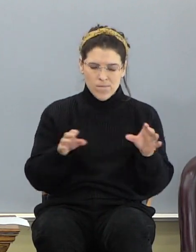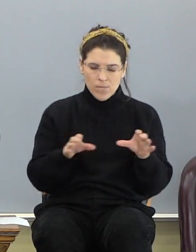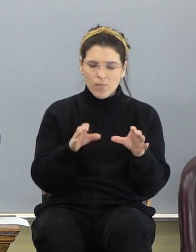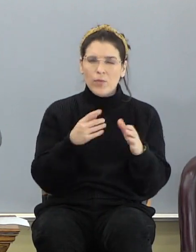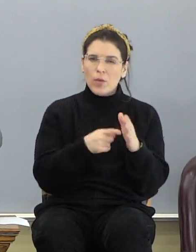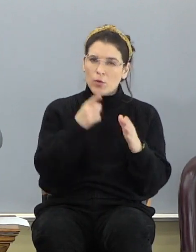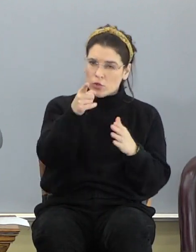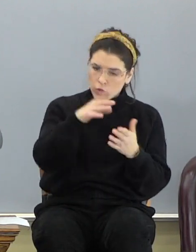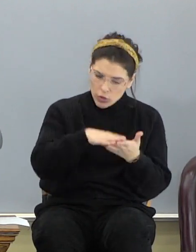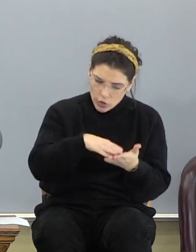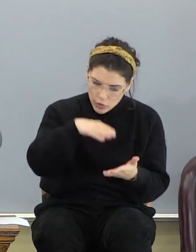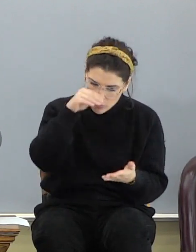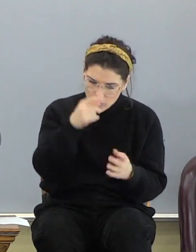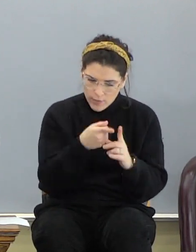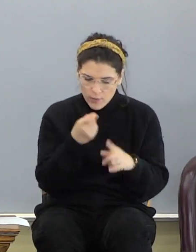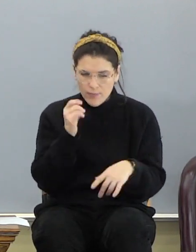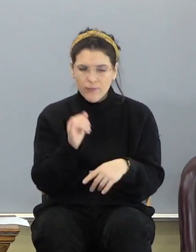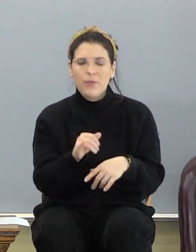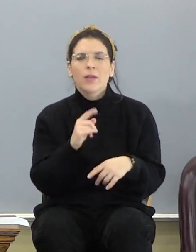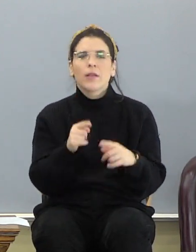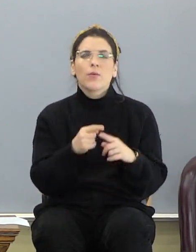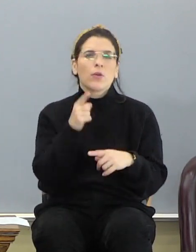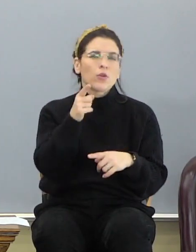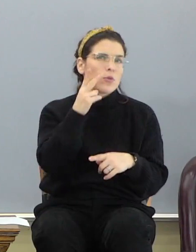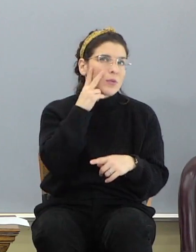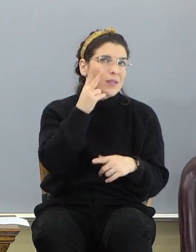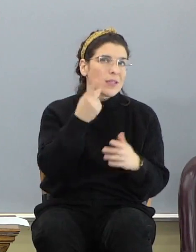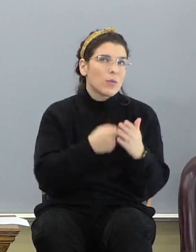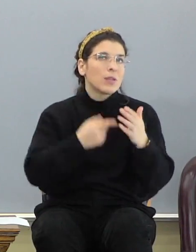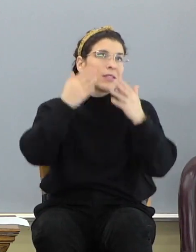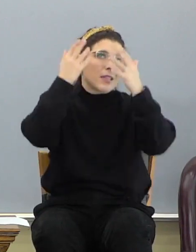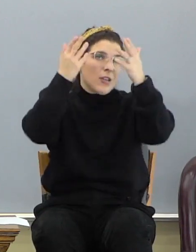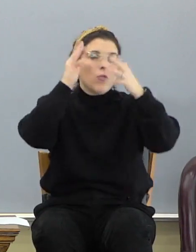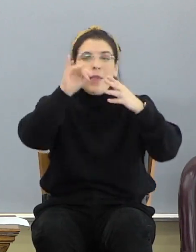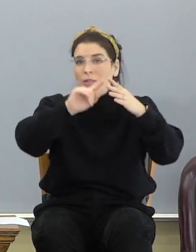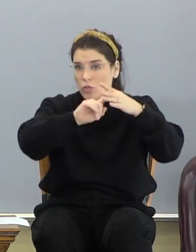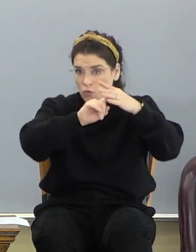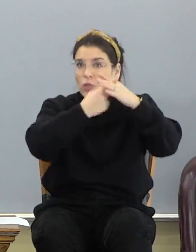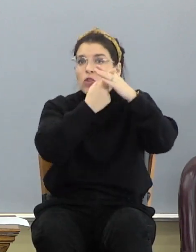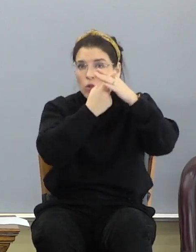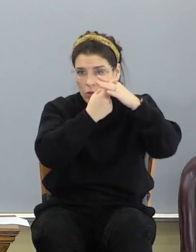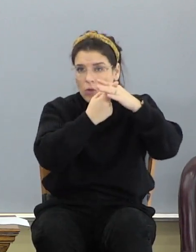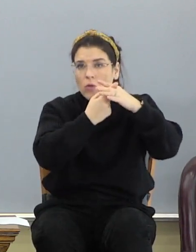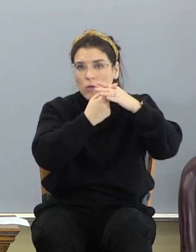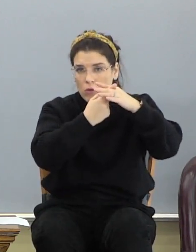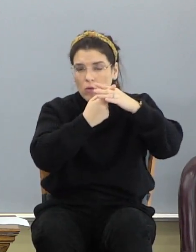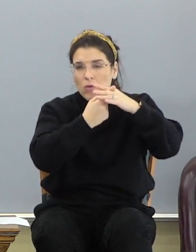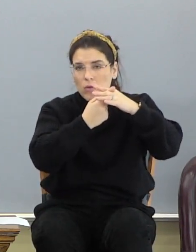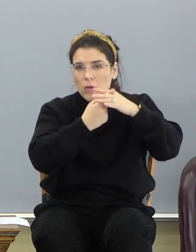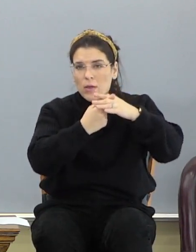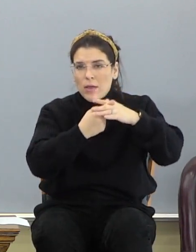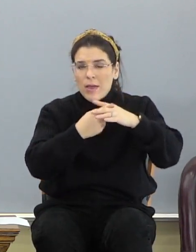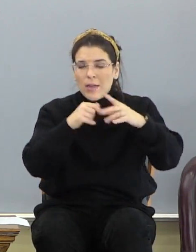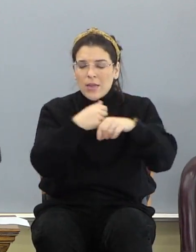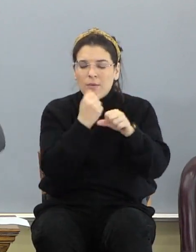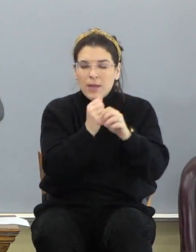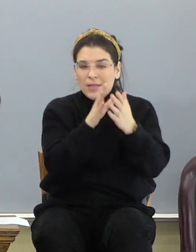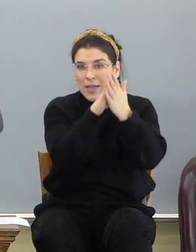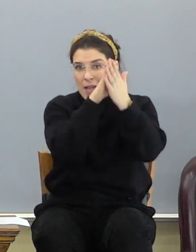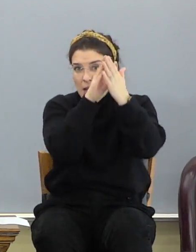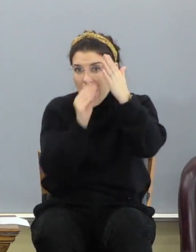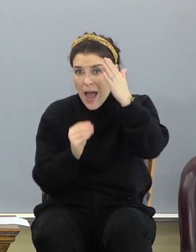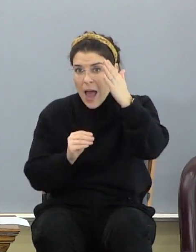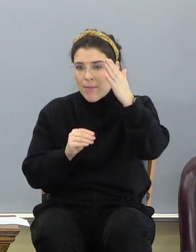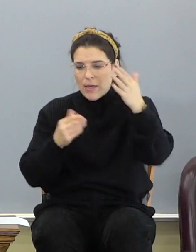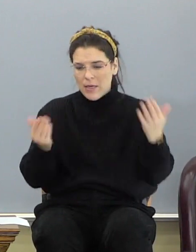what you're learning from that, is when you see what's up there, that's the original. And he makes duplicates